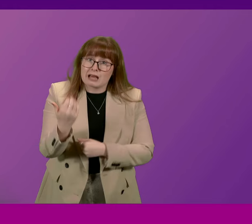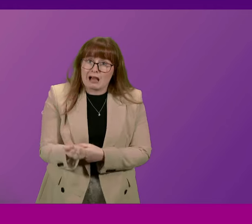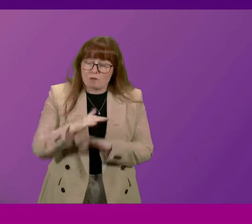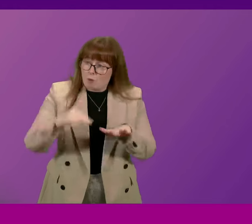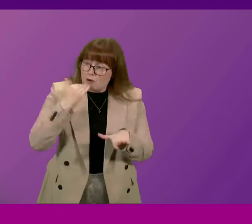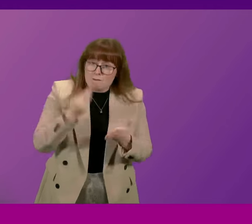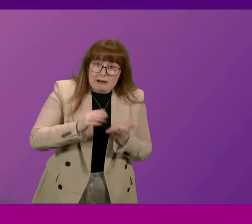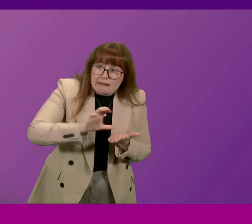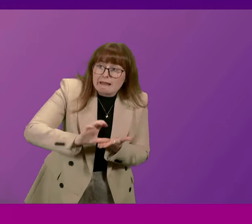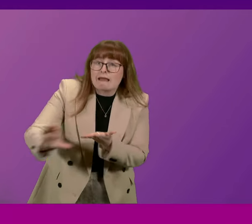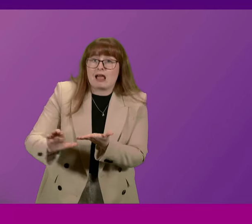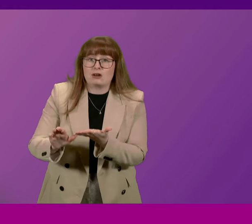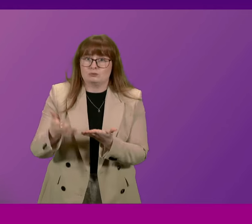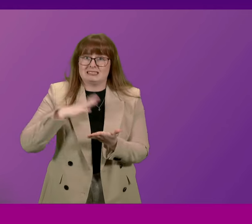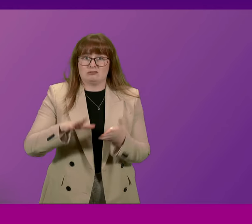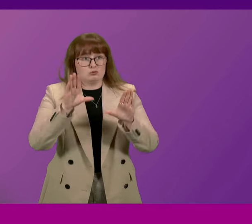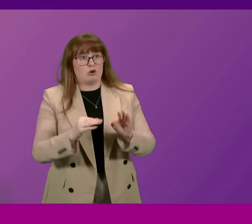less posturing from the Conservatives.